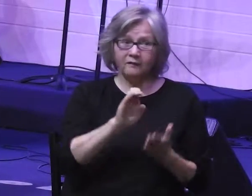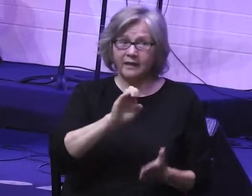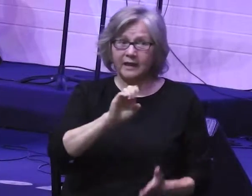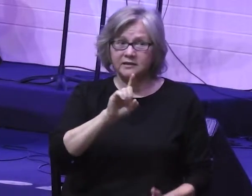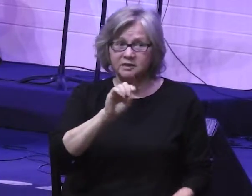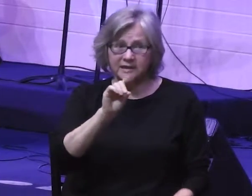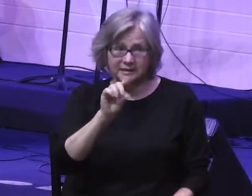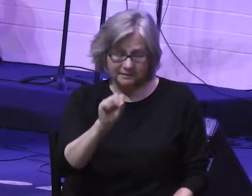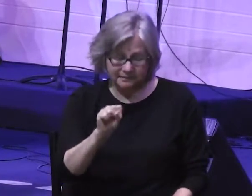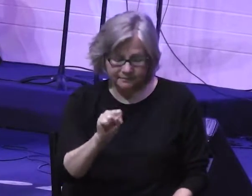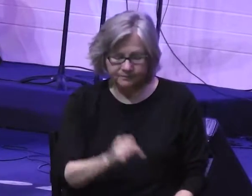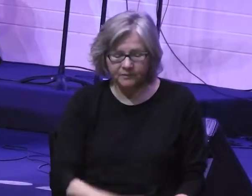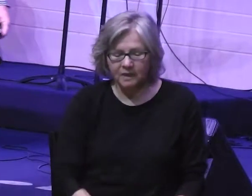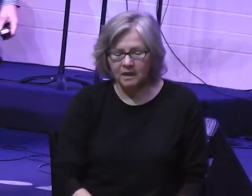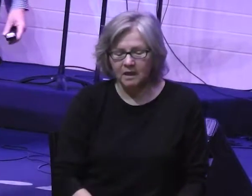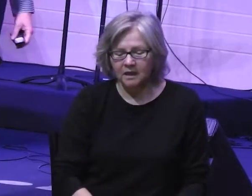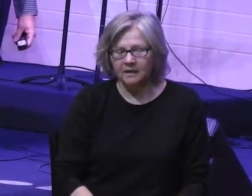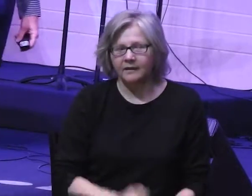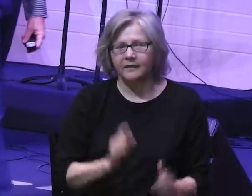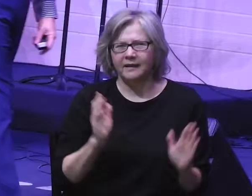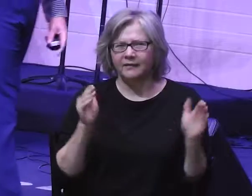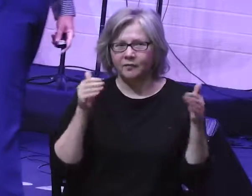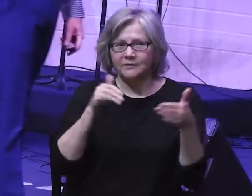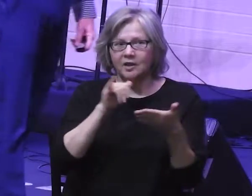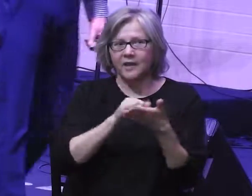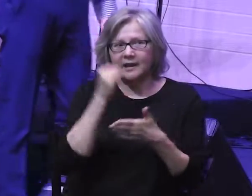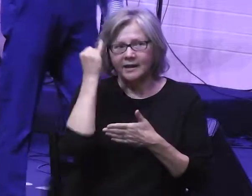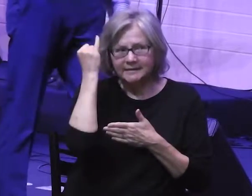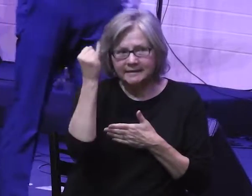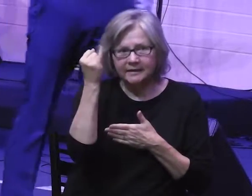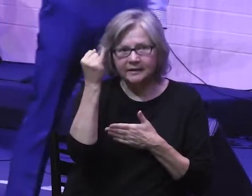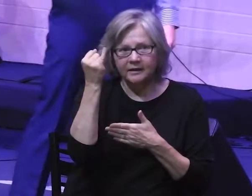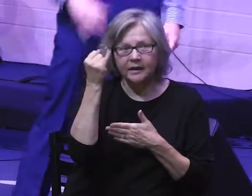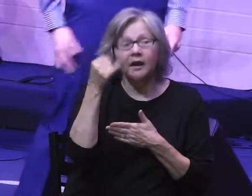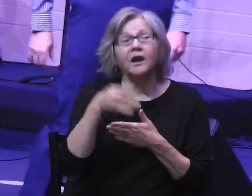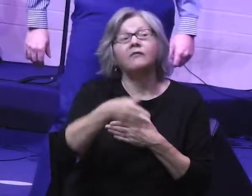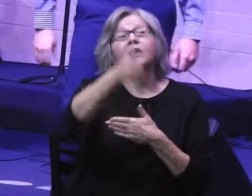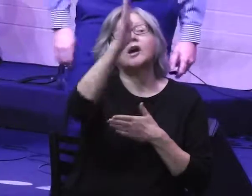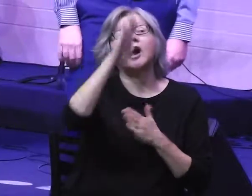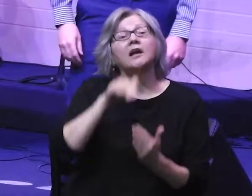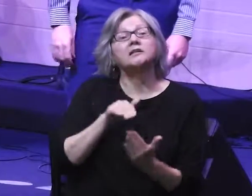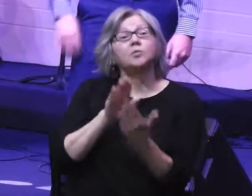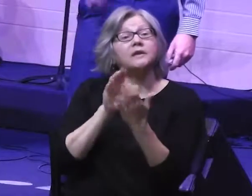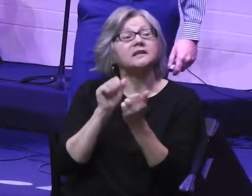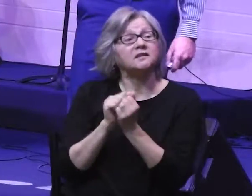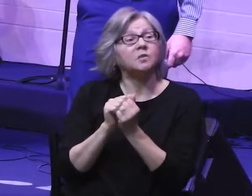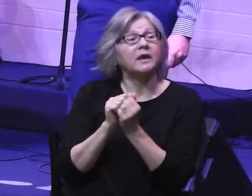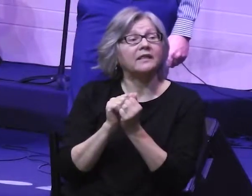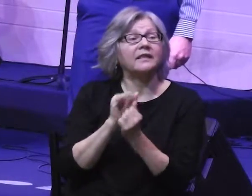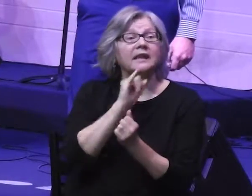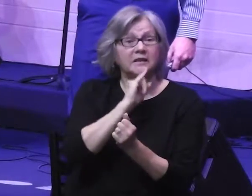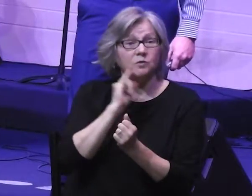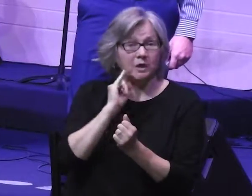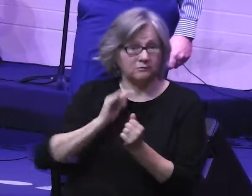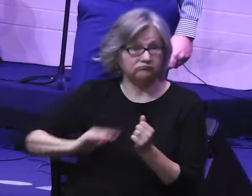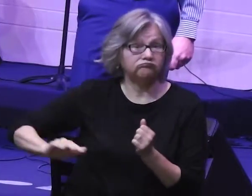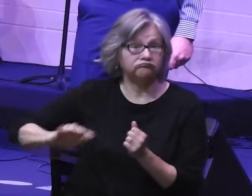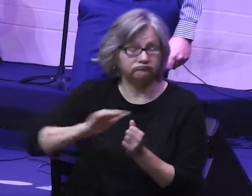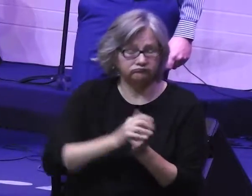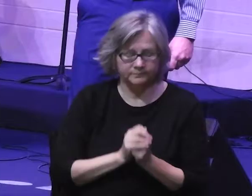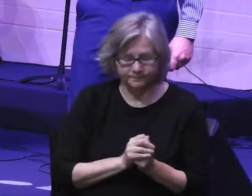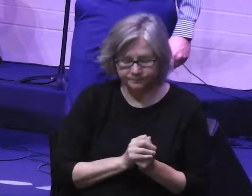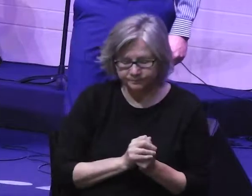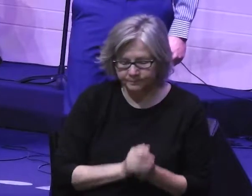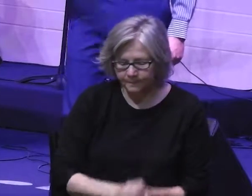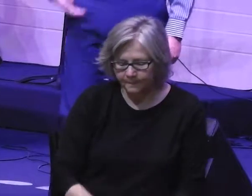of Exodus. And it surrounds the idea of God's presence with Israel. So here's the deal.